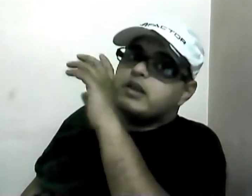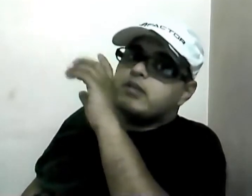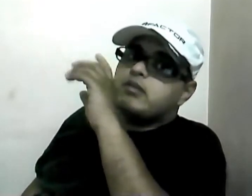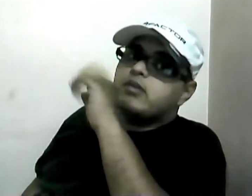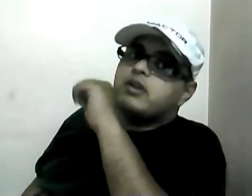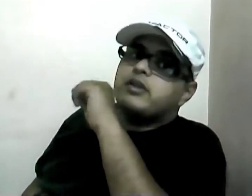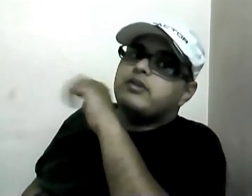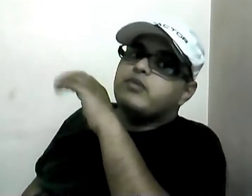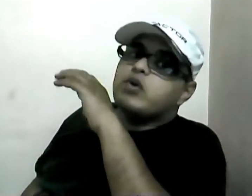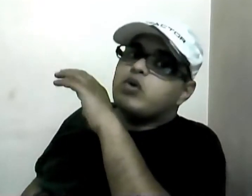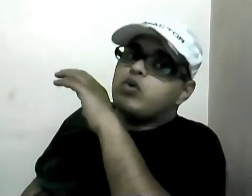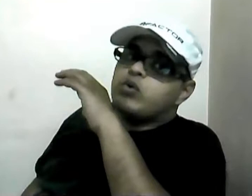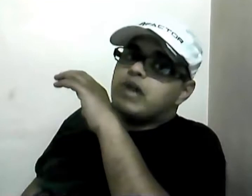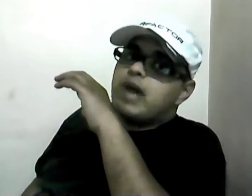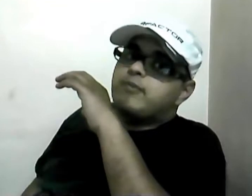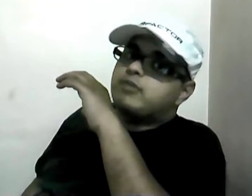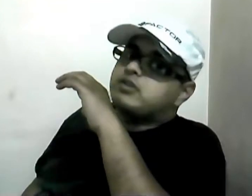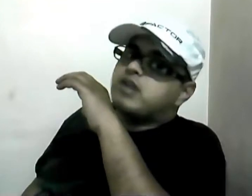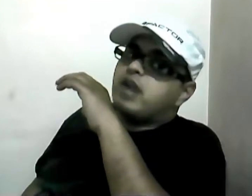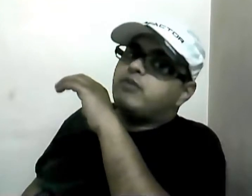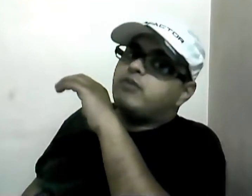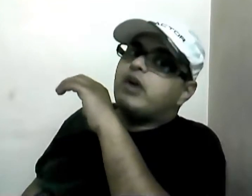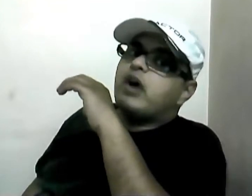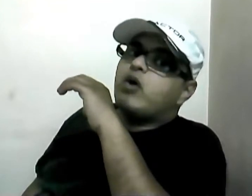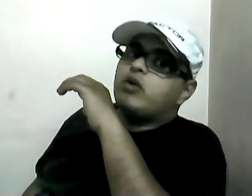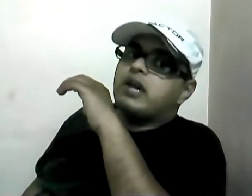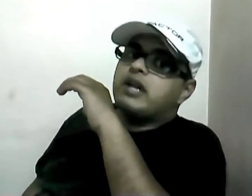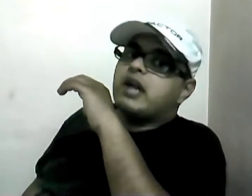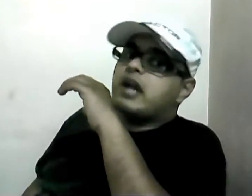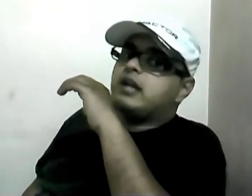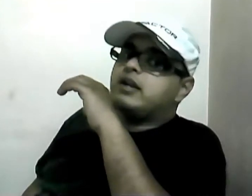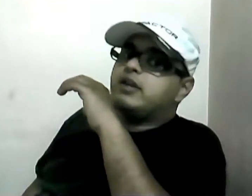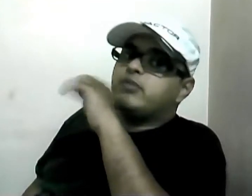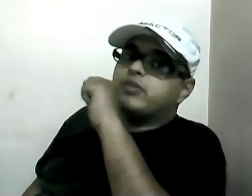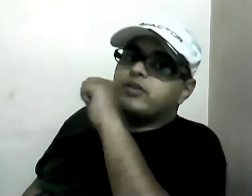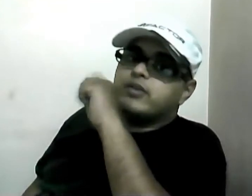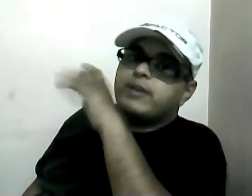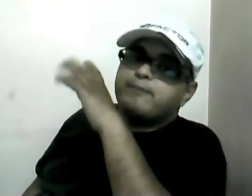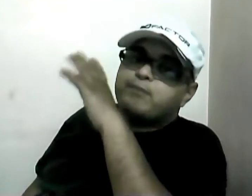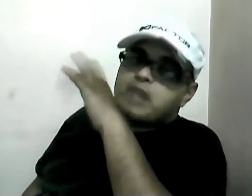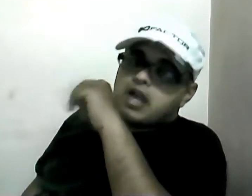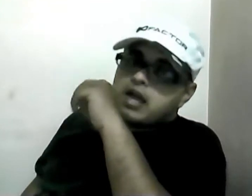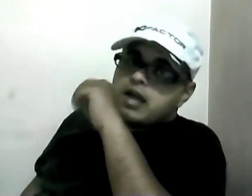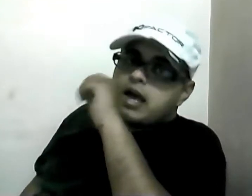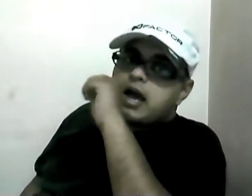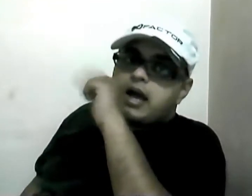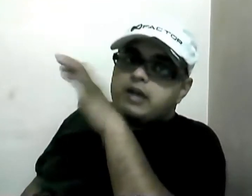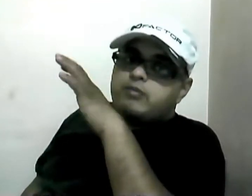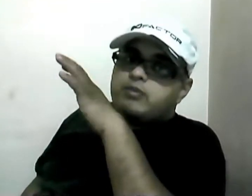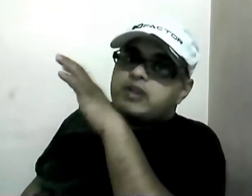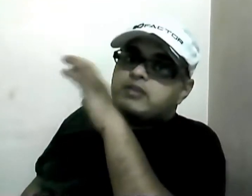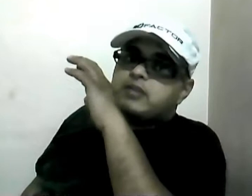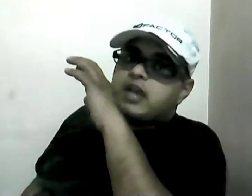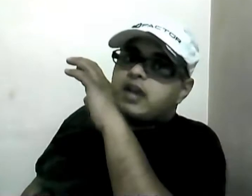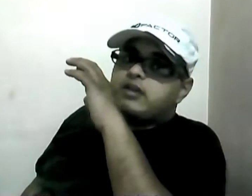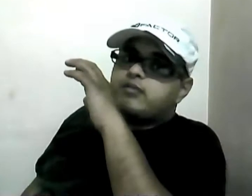Number one is OLAP which stands for Online Analytic Processing. It provides a mechanism for